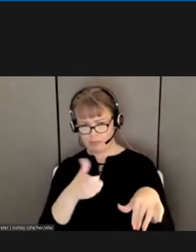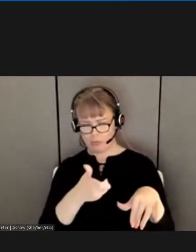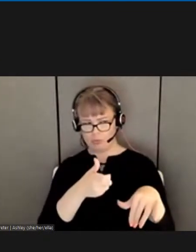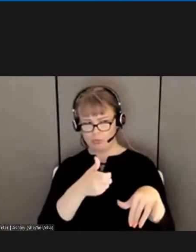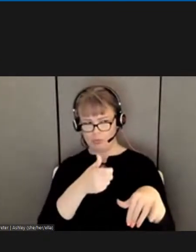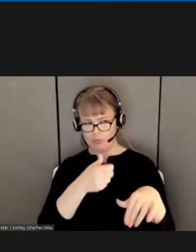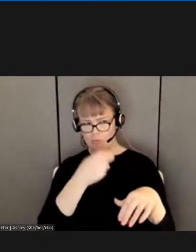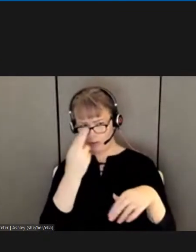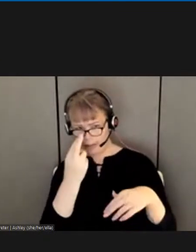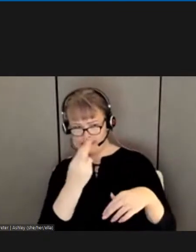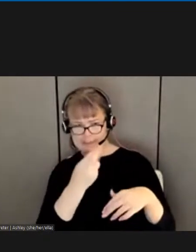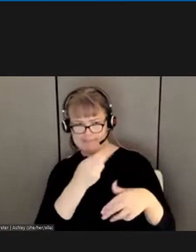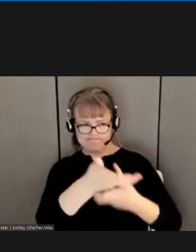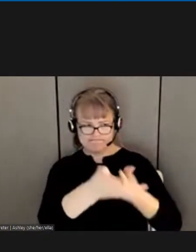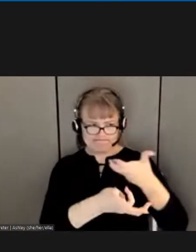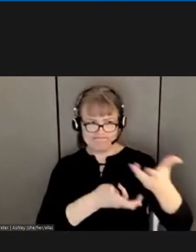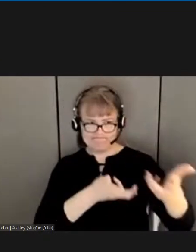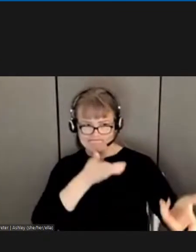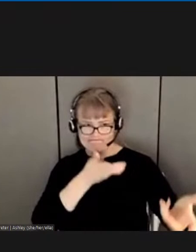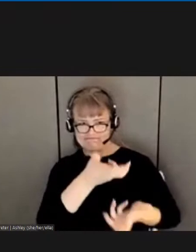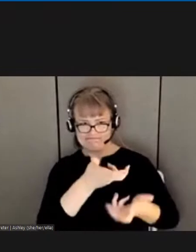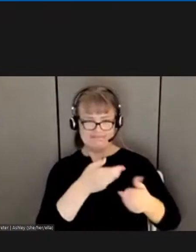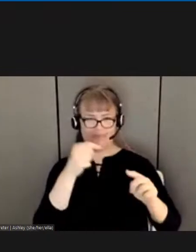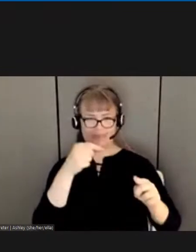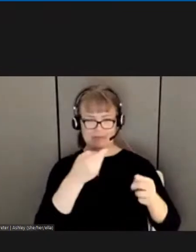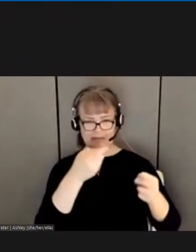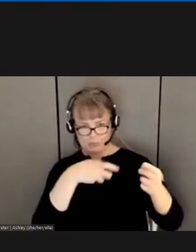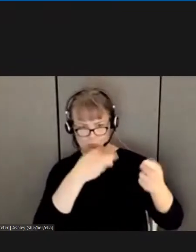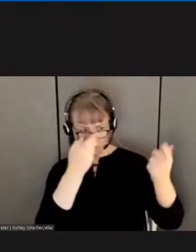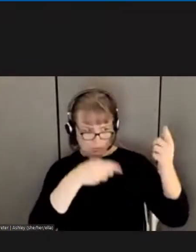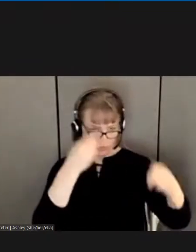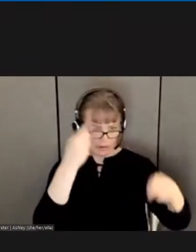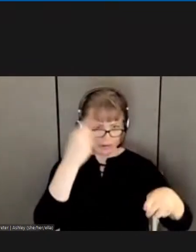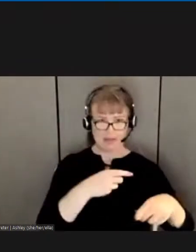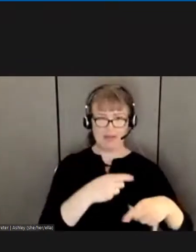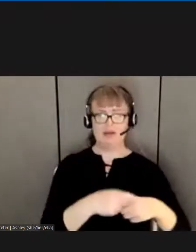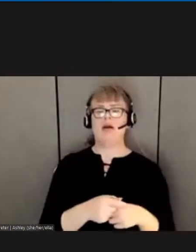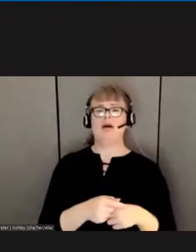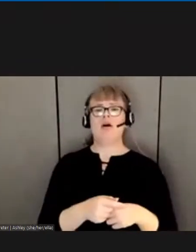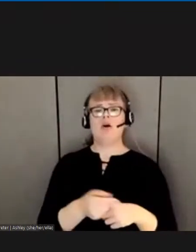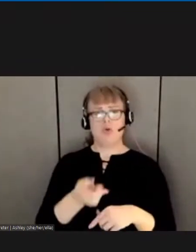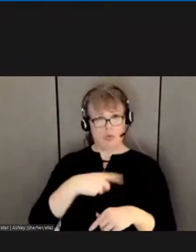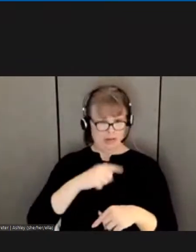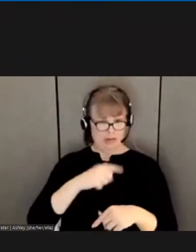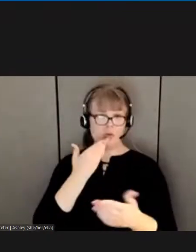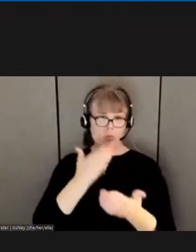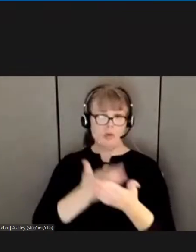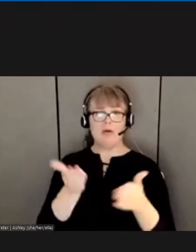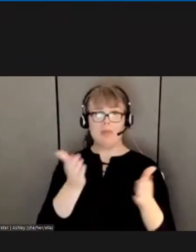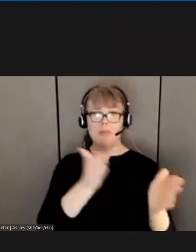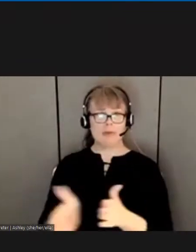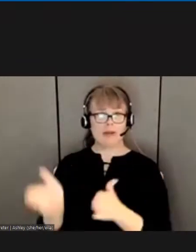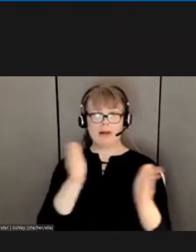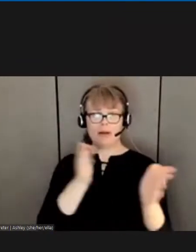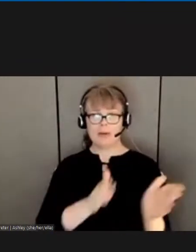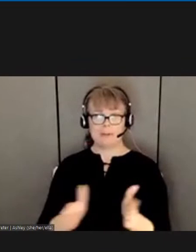contract. We are very well prepared. Now, I will tell you this. I went back and looked at the question that you've asked,